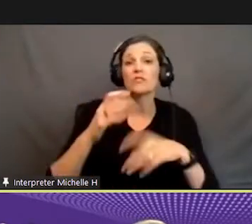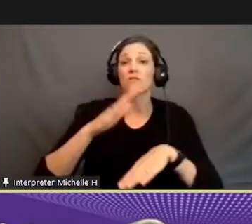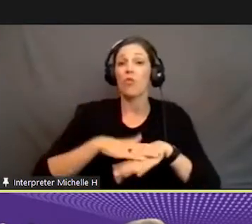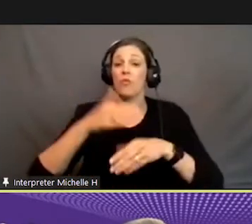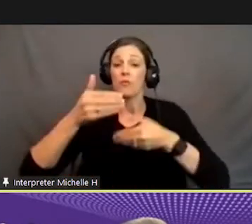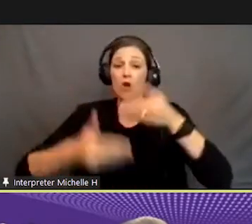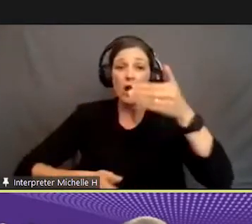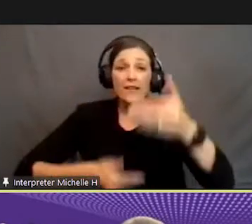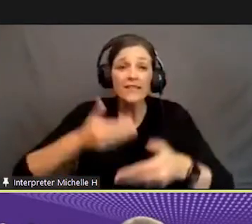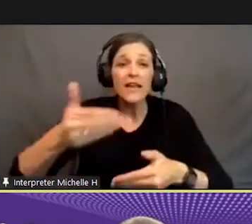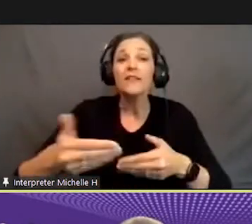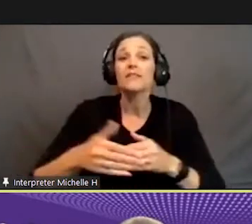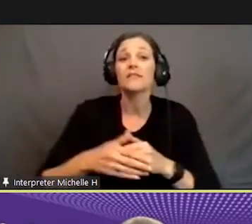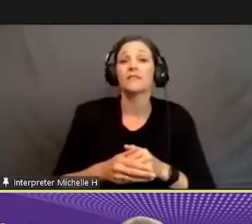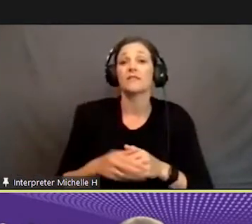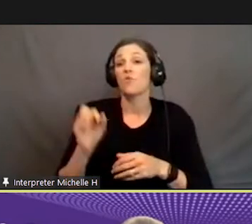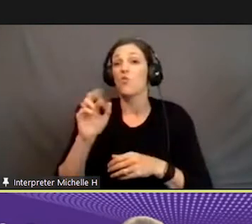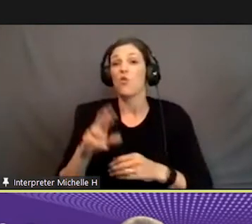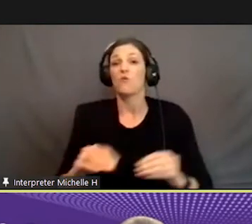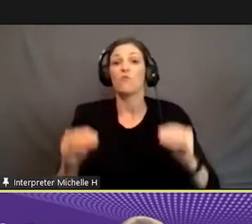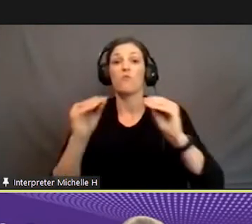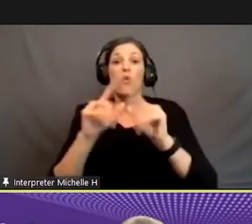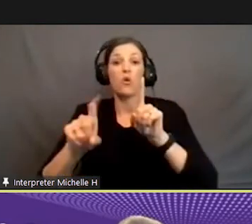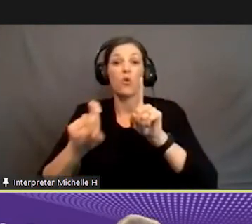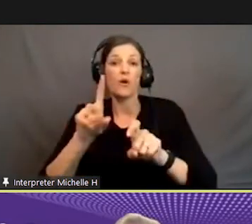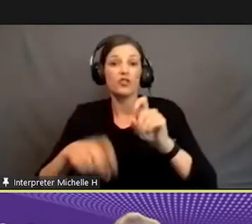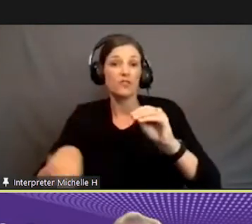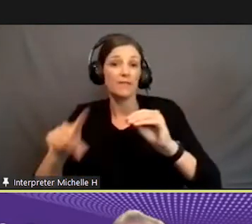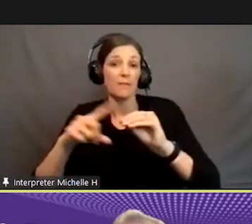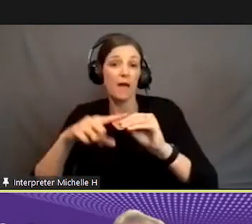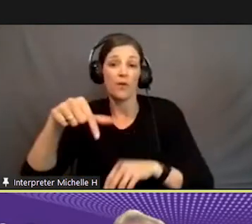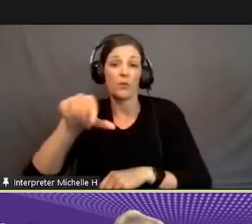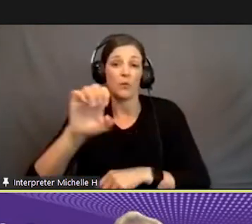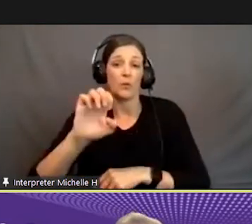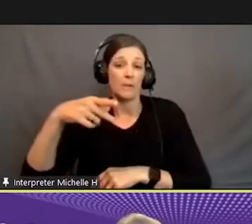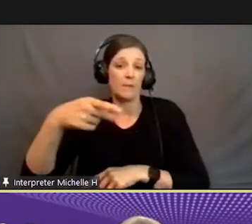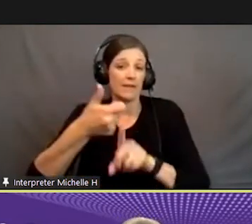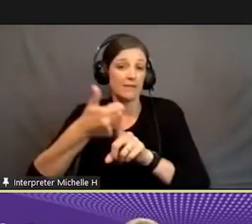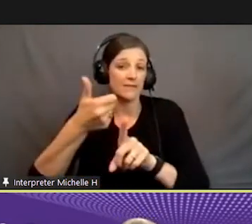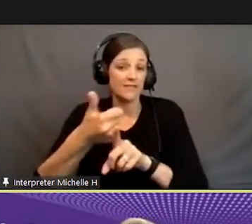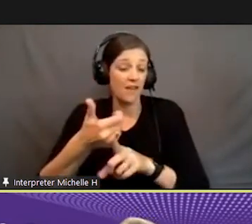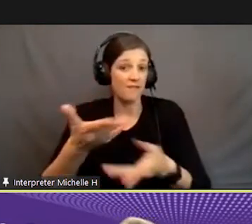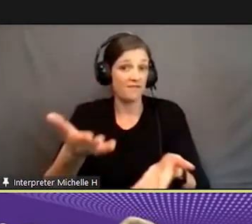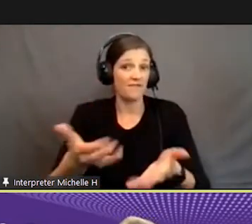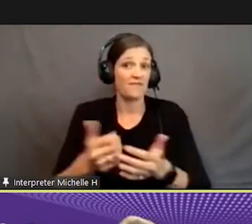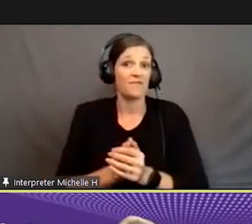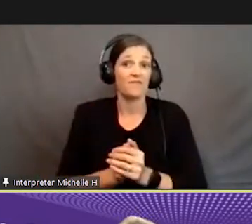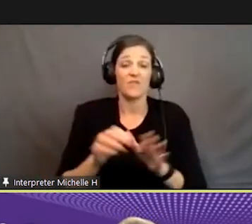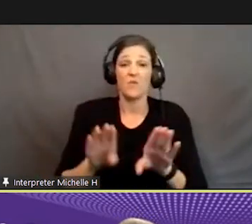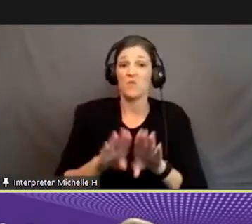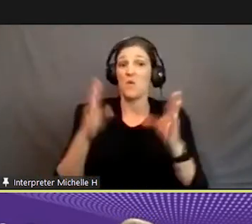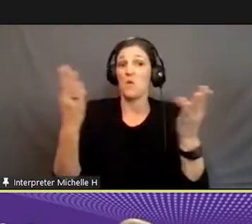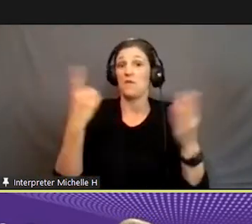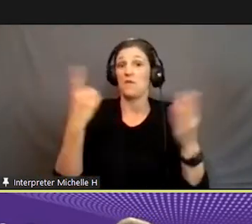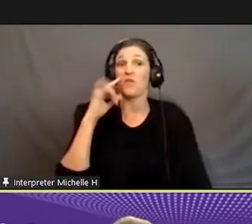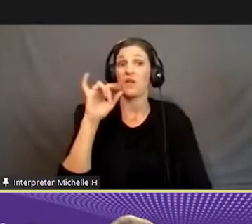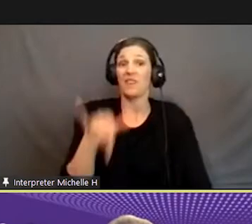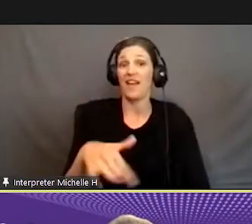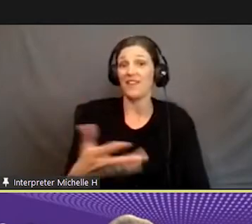or additional questions you have on the QEP itself. So we're open for that.